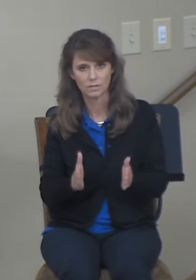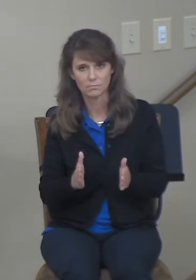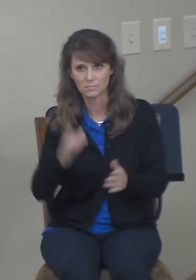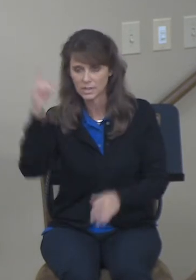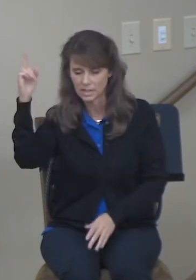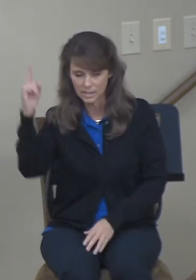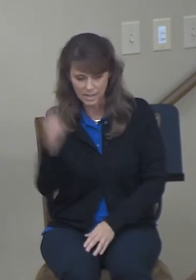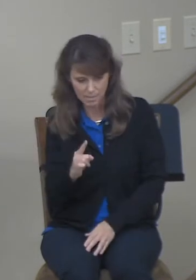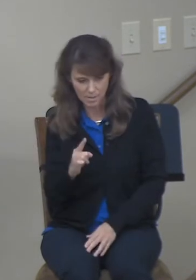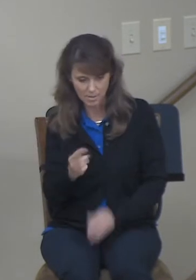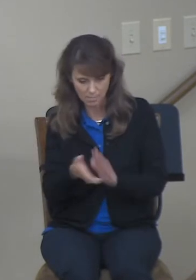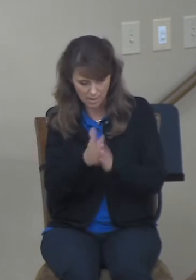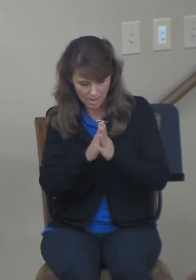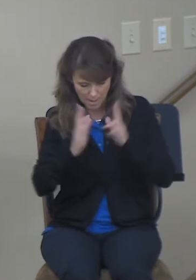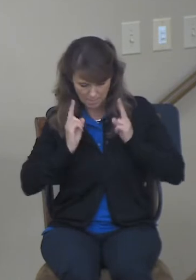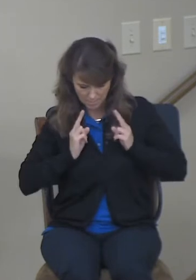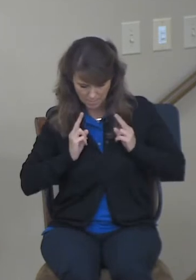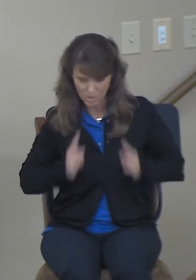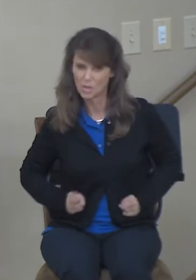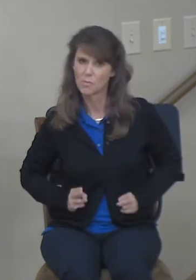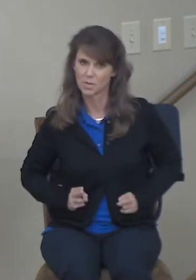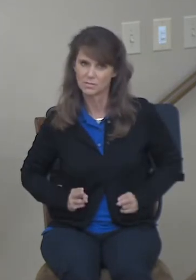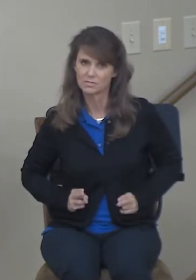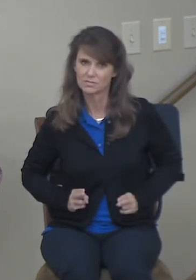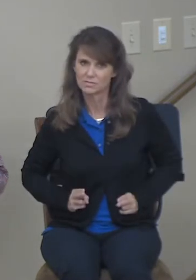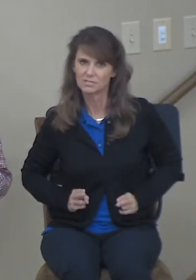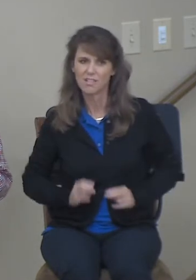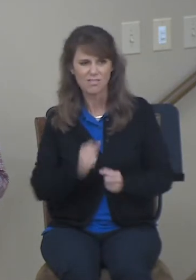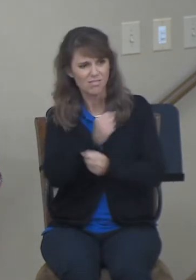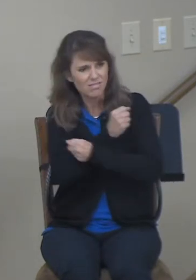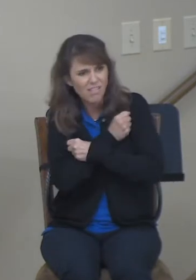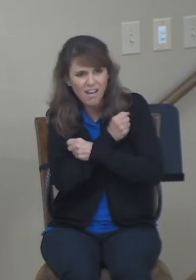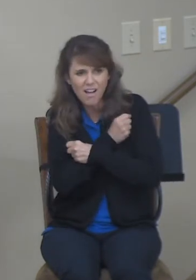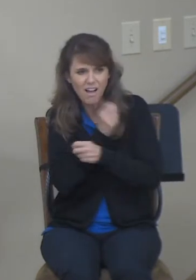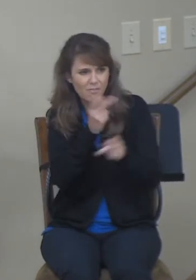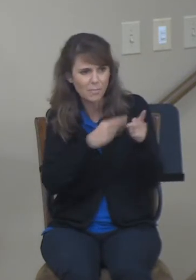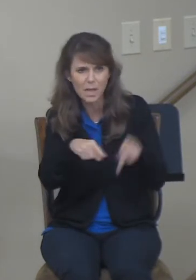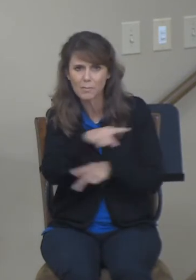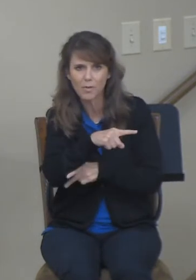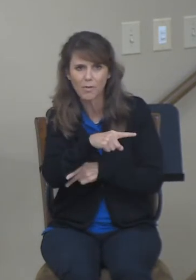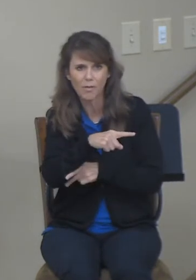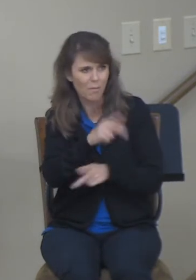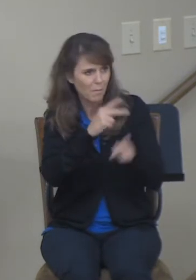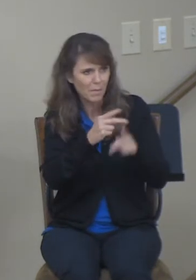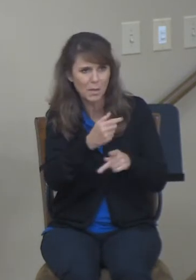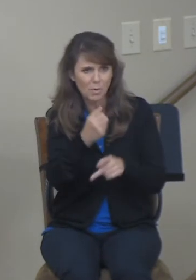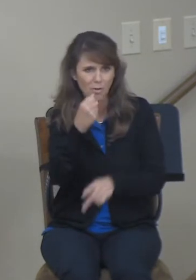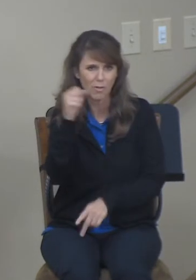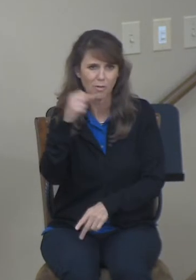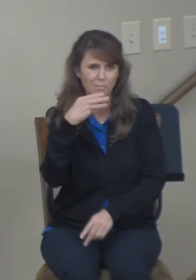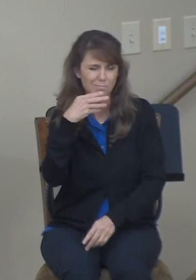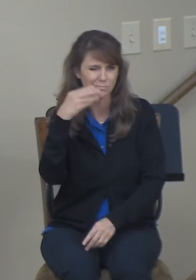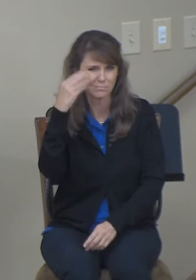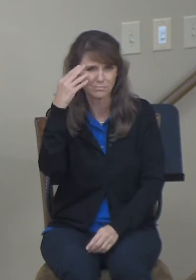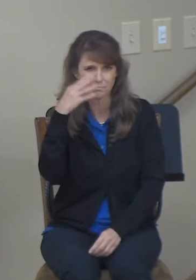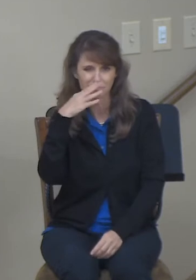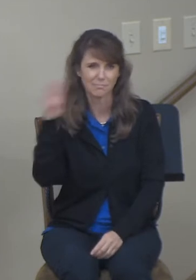on the form of a servant, how he would love the people, even the people that were going to betray him or hang him on a cross.